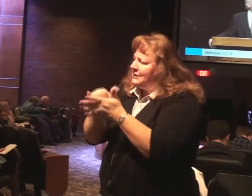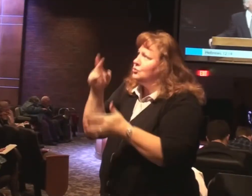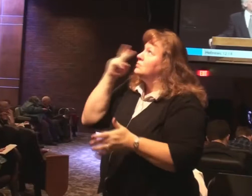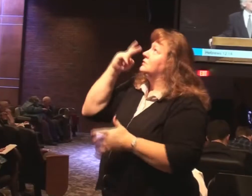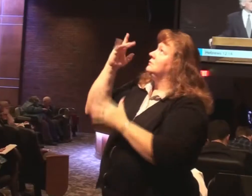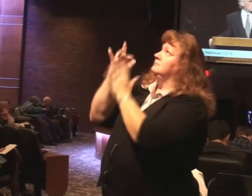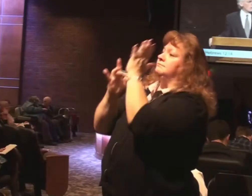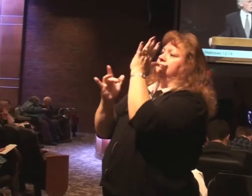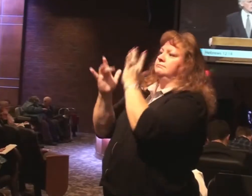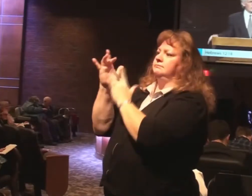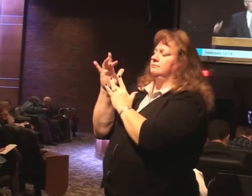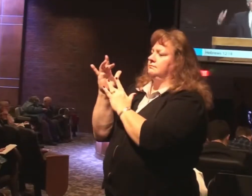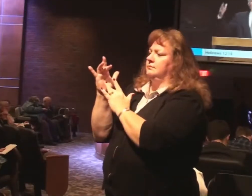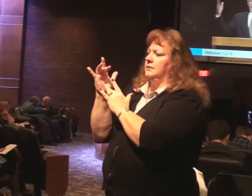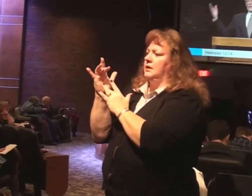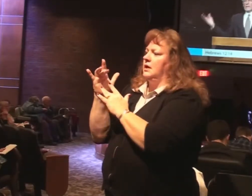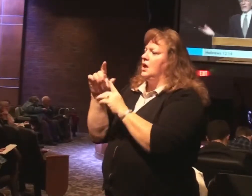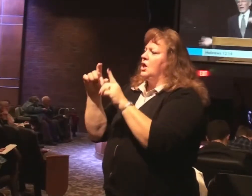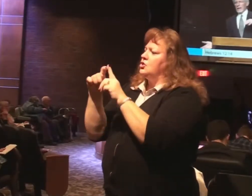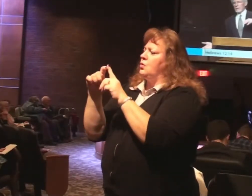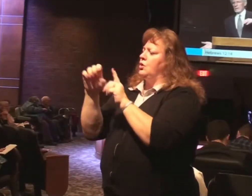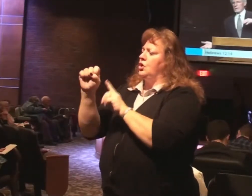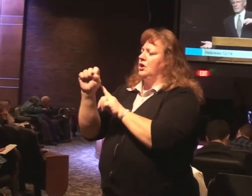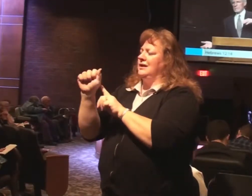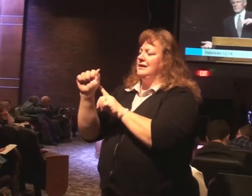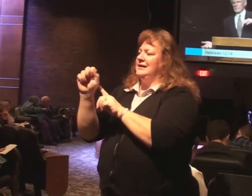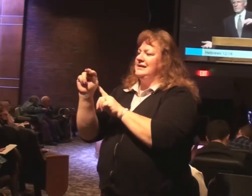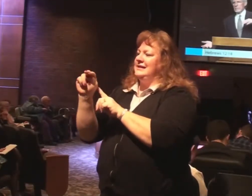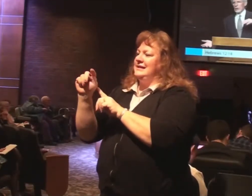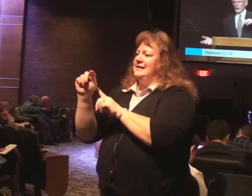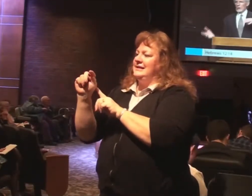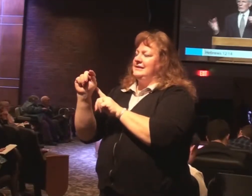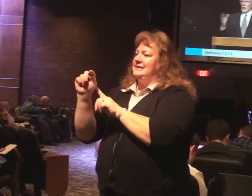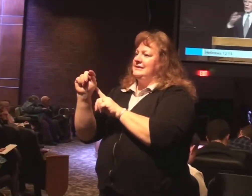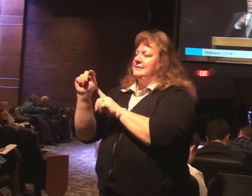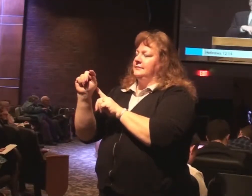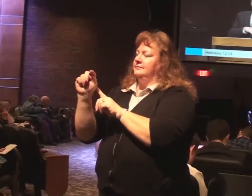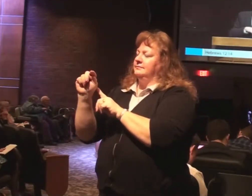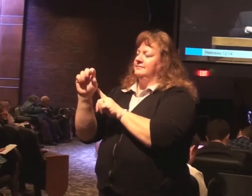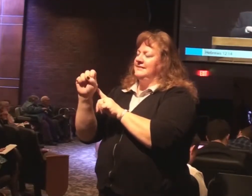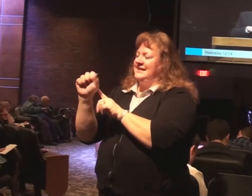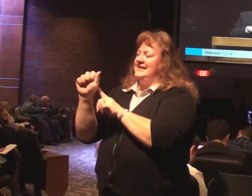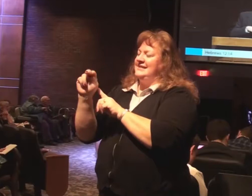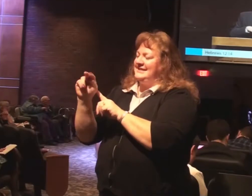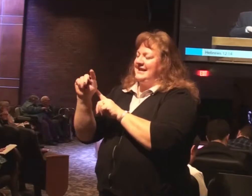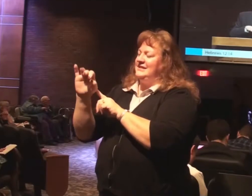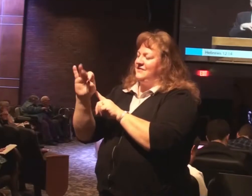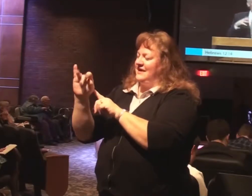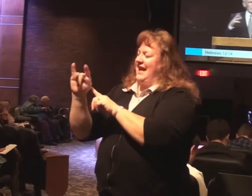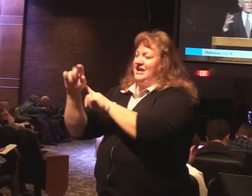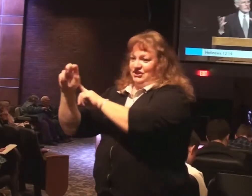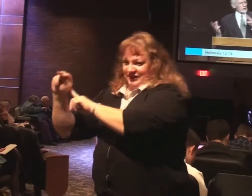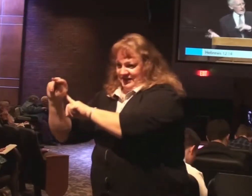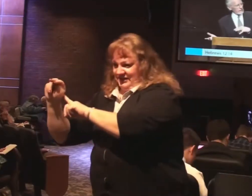You're familiar. The word sanctification. The word holiness. The word saint.